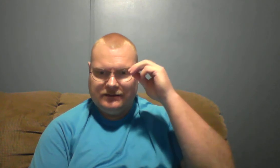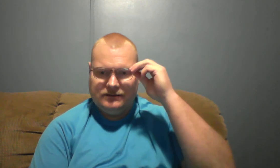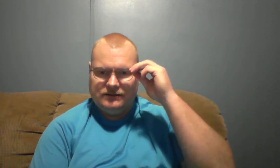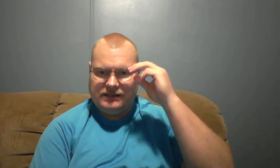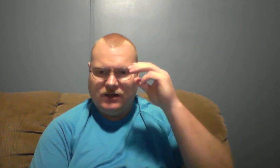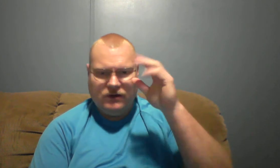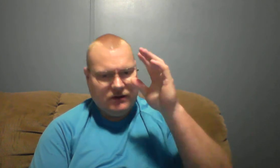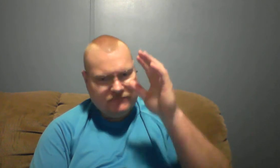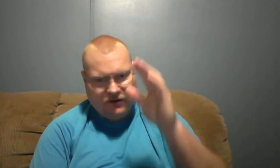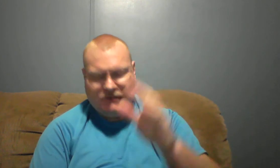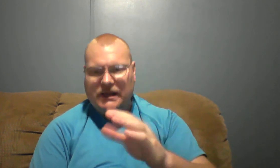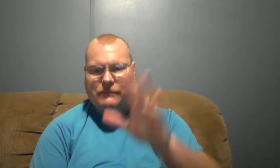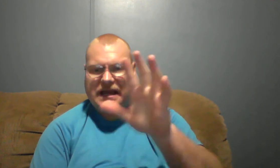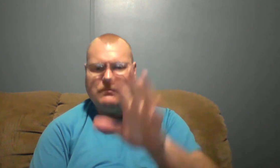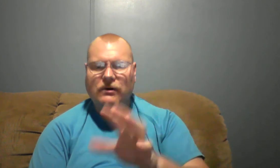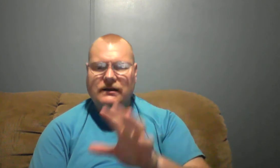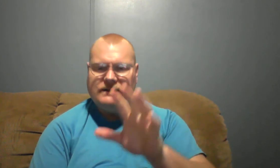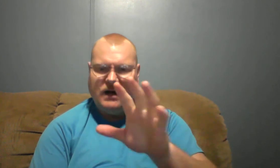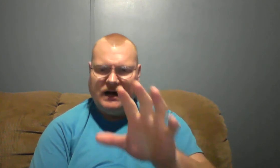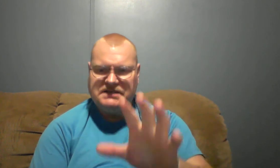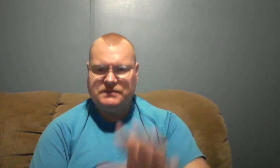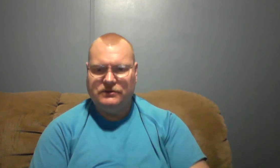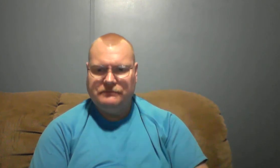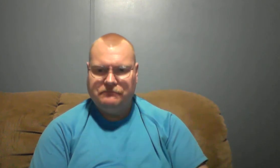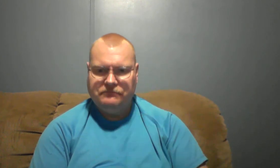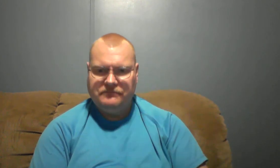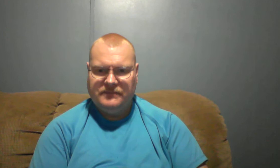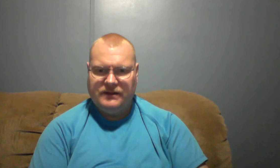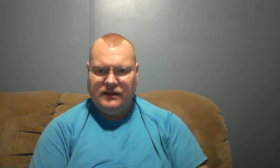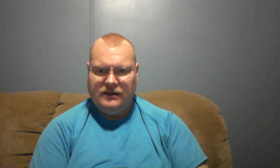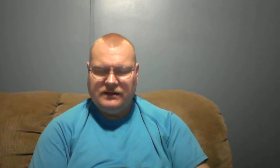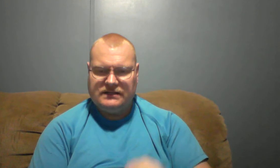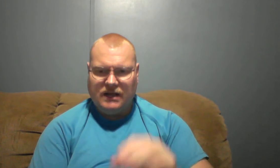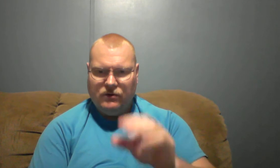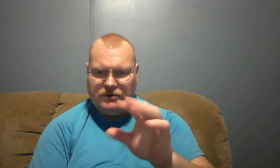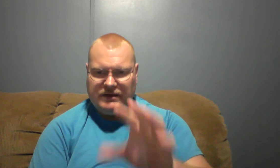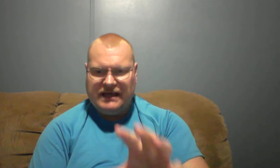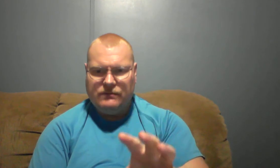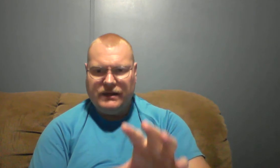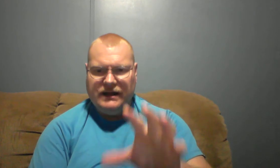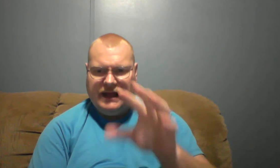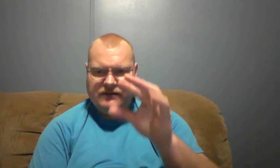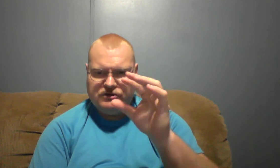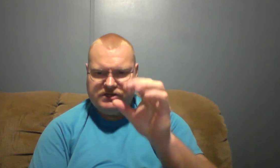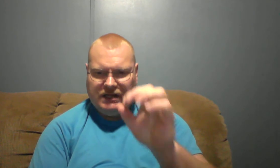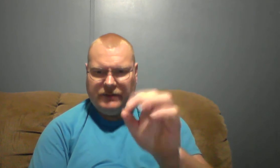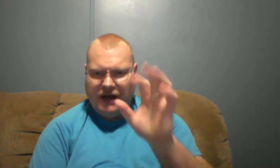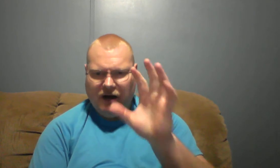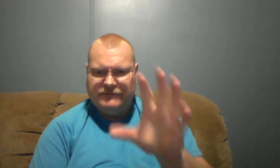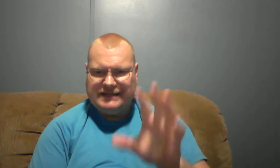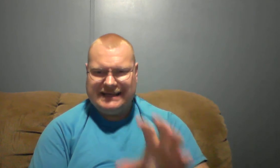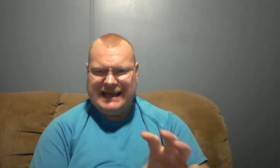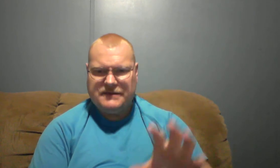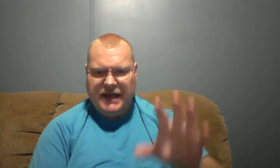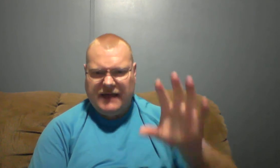you know heard about people in the hospital that's on their death pit and they're slipping off into death and they're